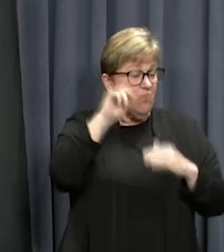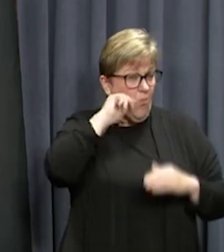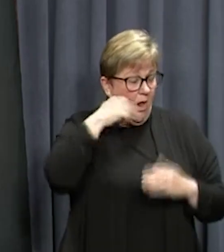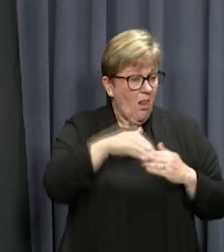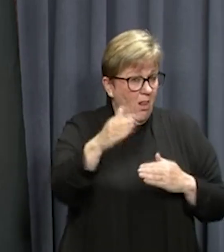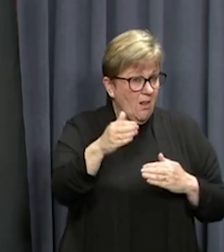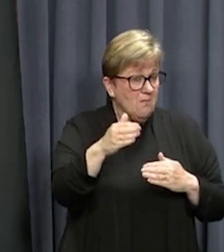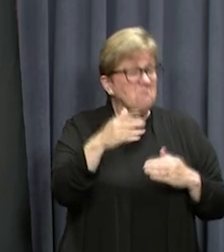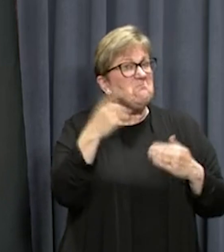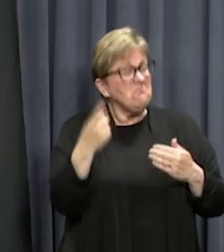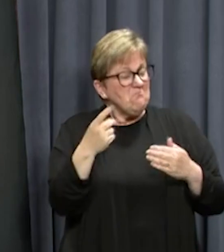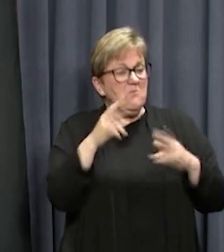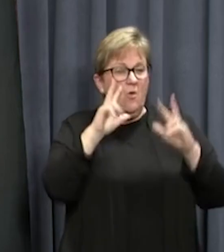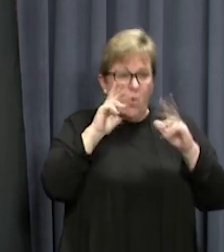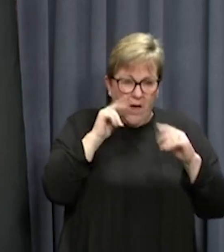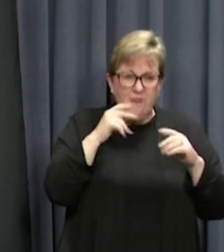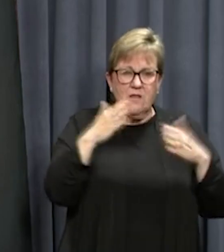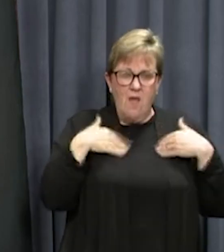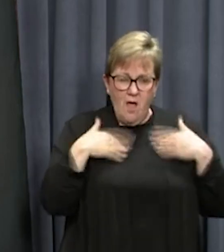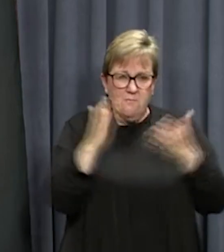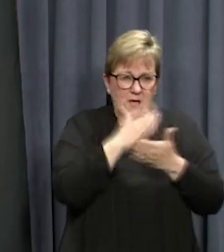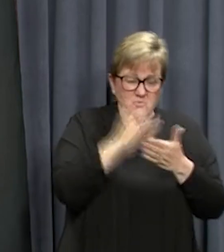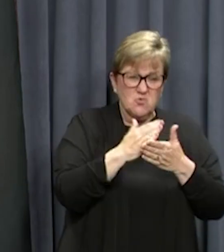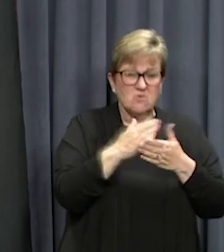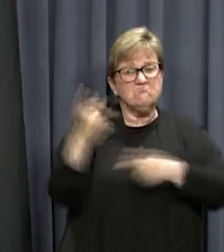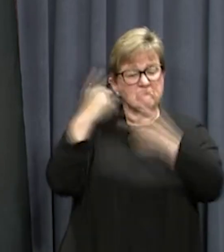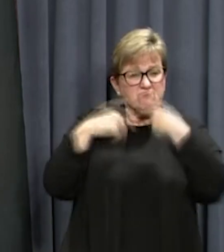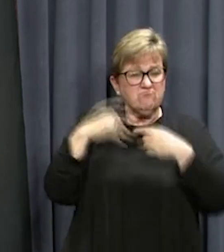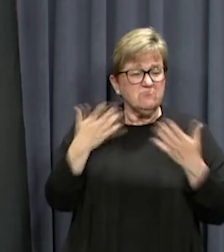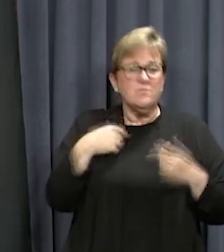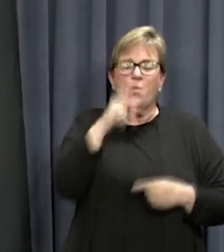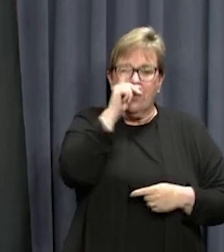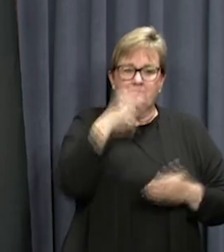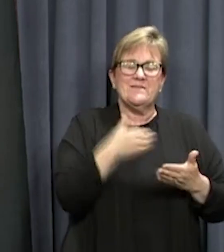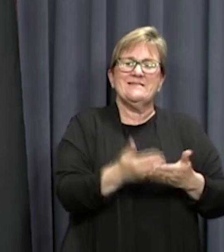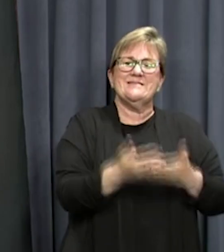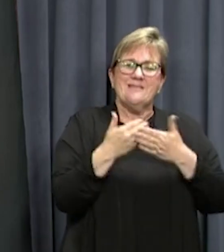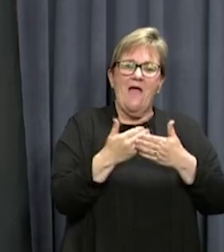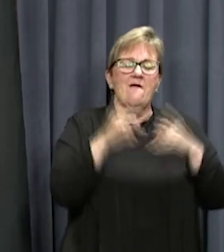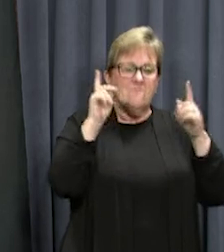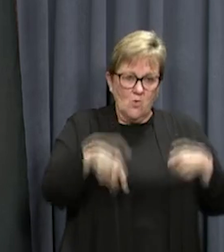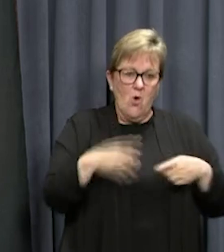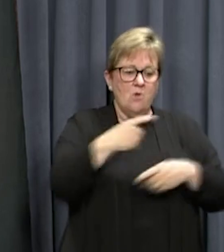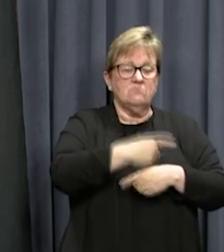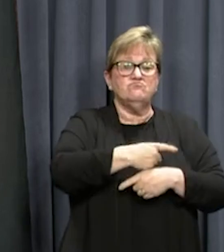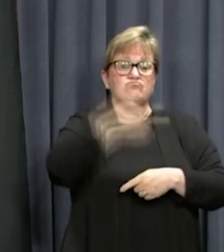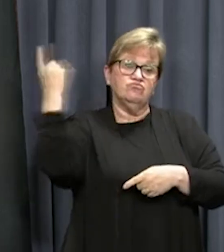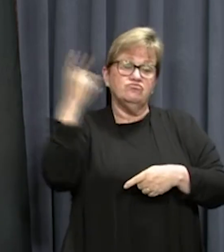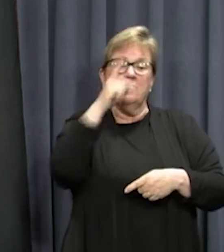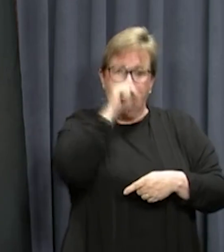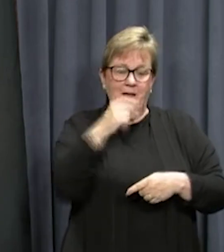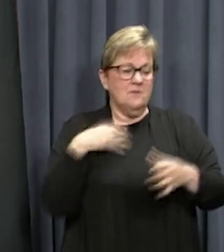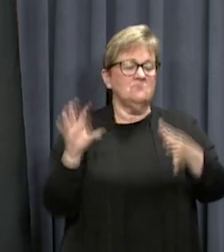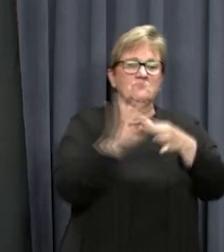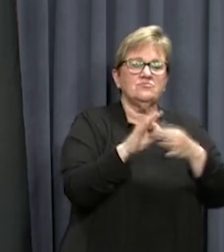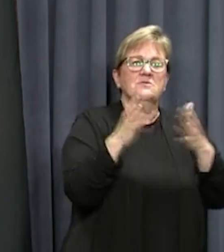public health measures, the health advice is clear. We can safely ease our border controls and reconnect